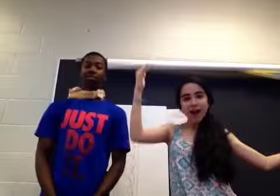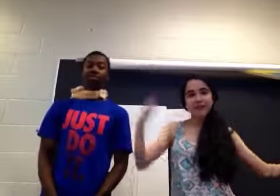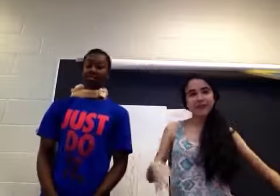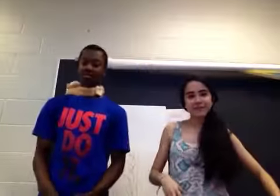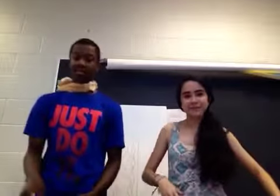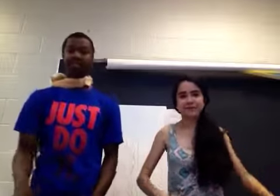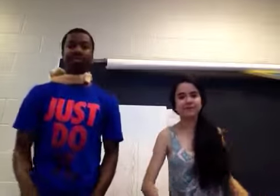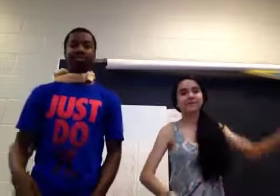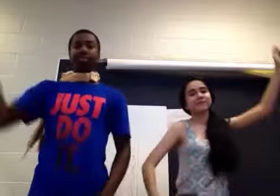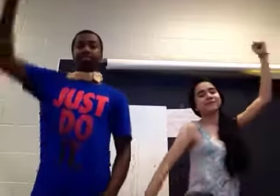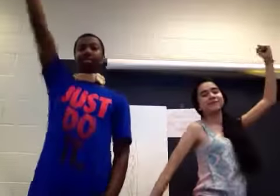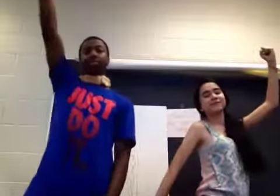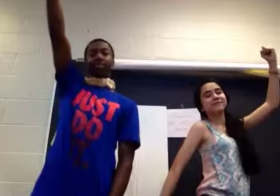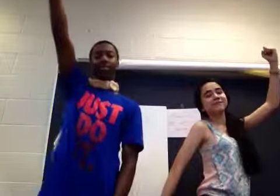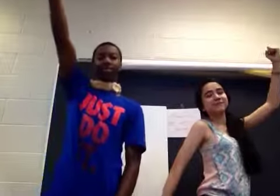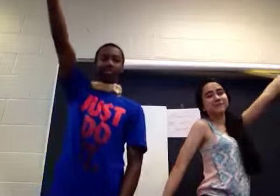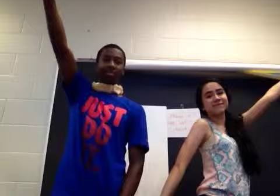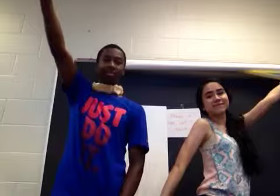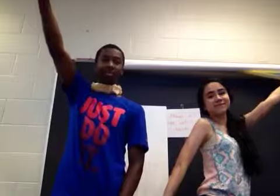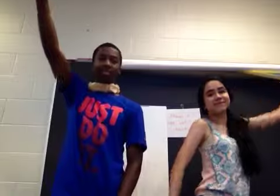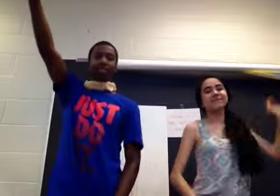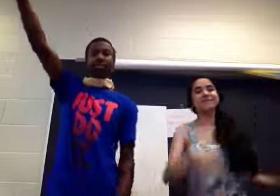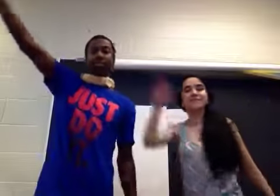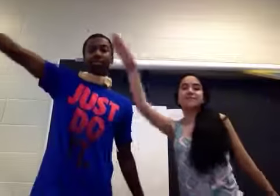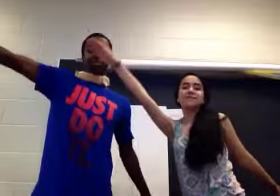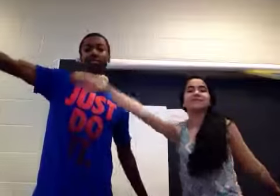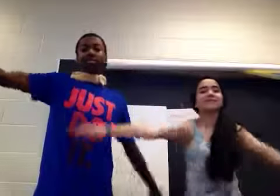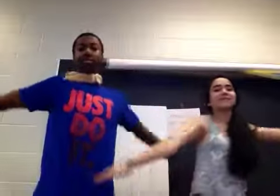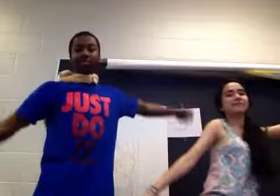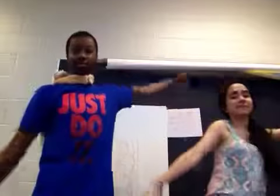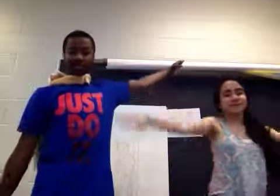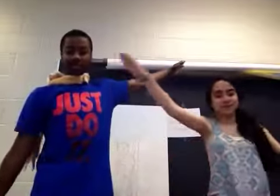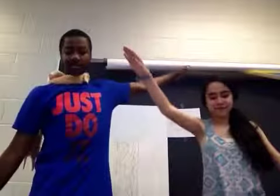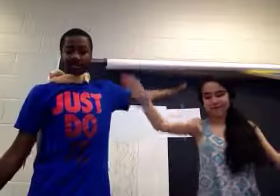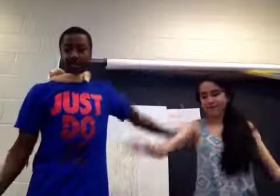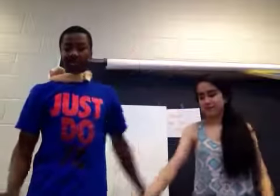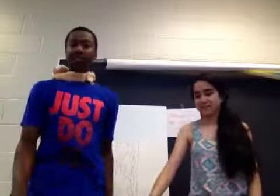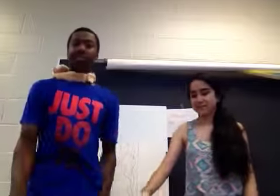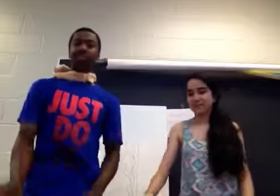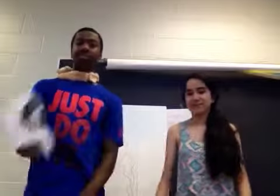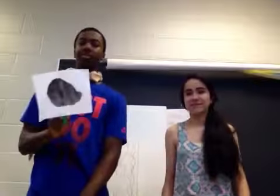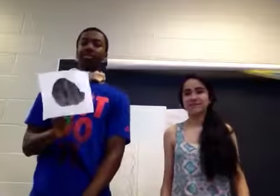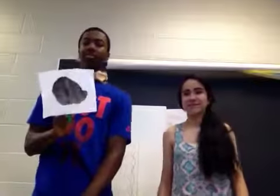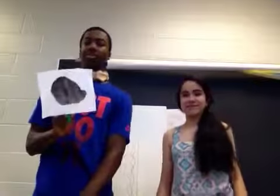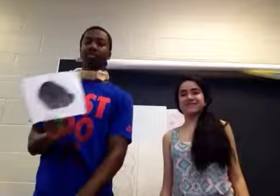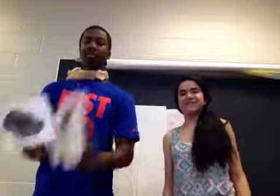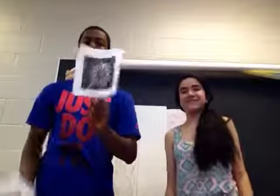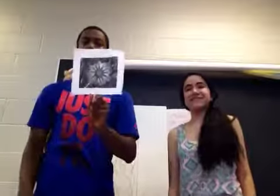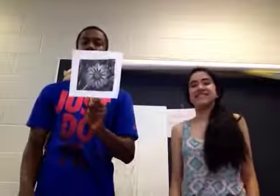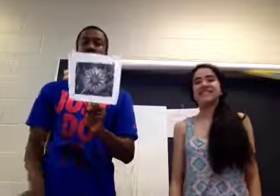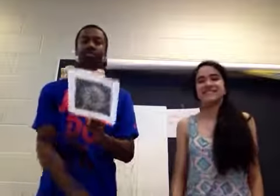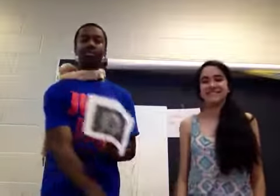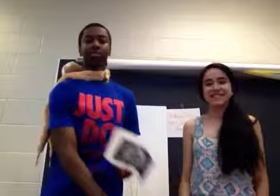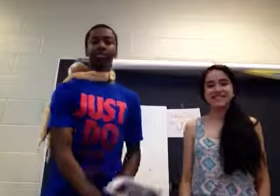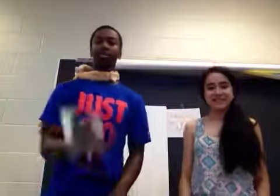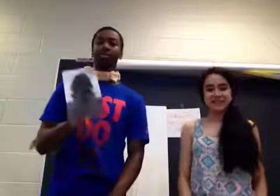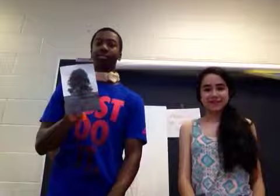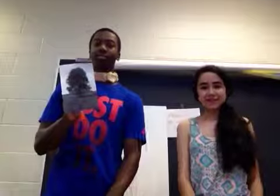So I joined HMS Beagle Watched the eagle and the seagull We studied rocks and plants Flowers, trees and